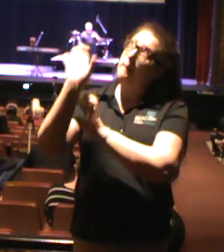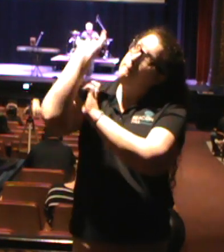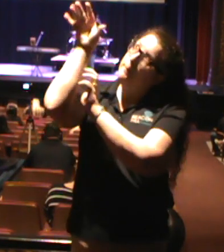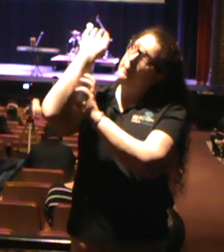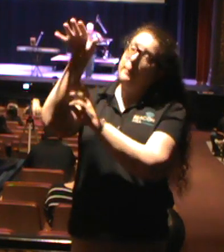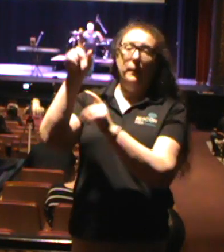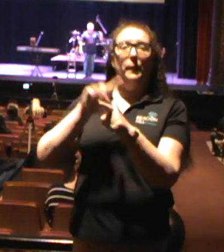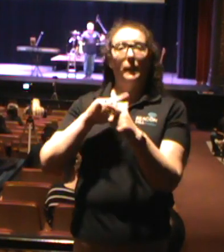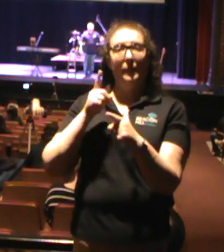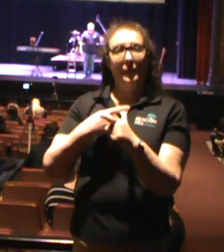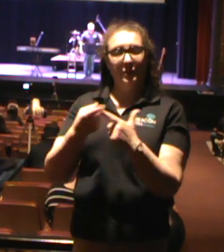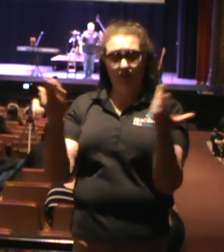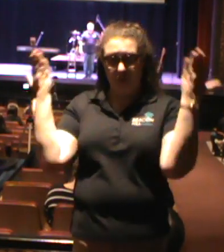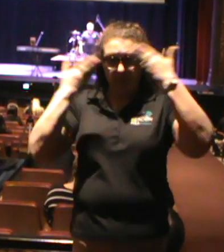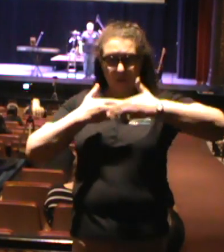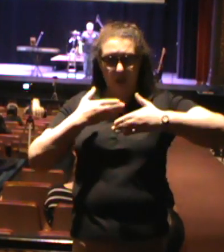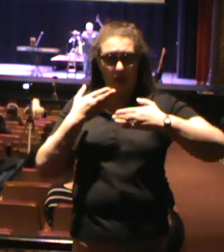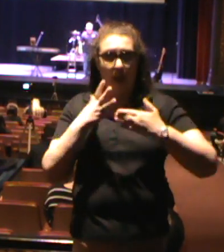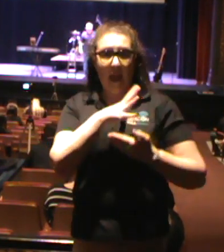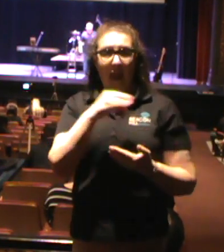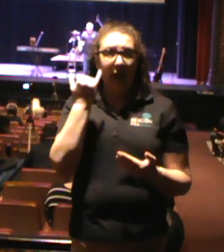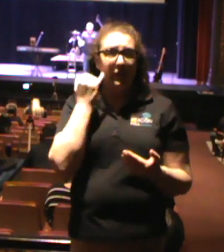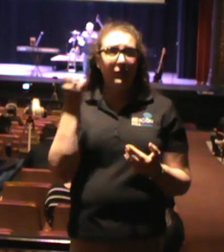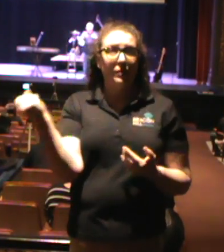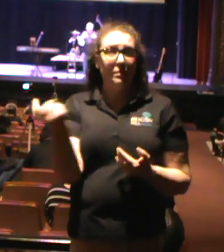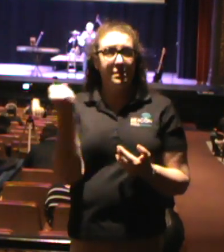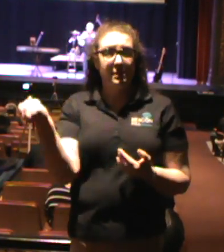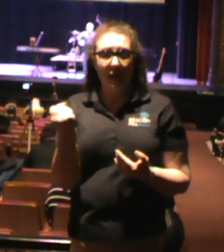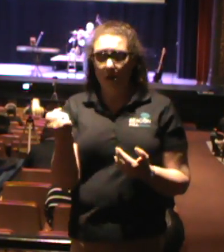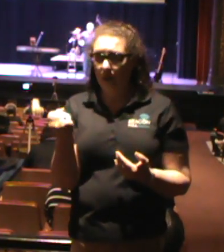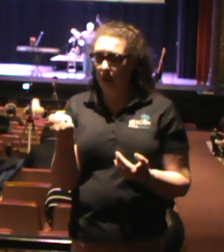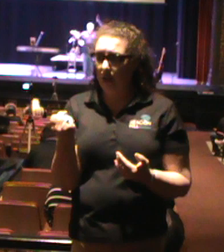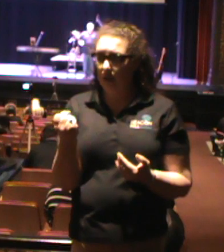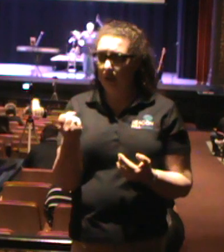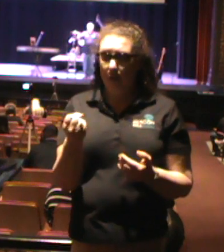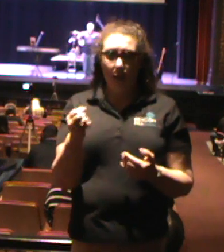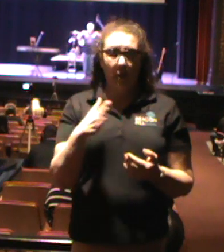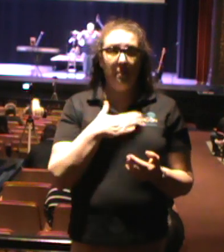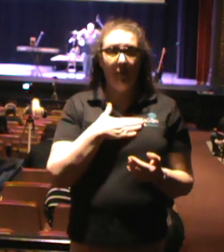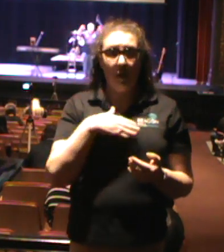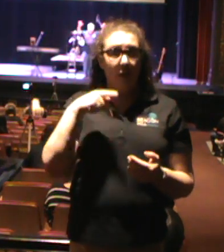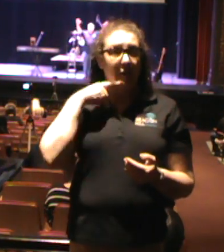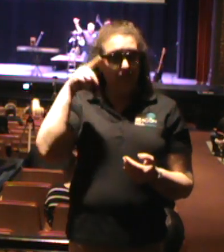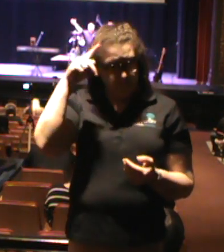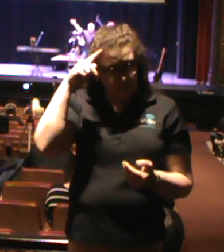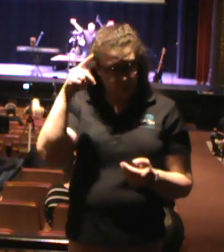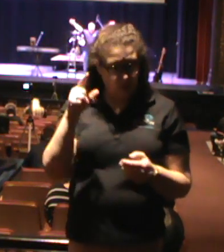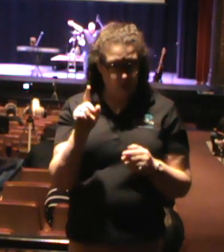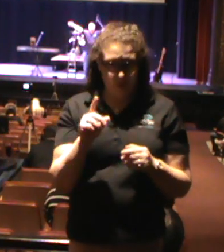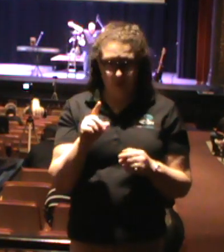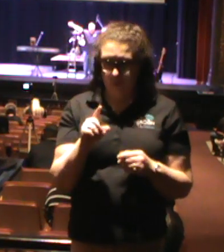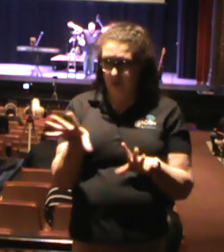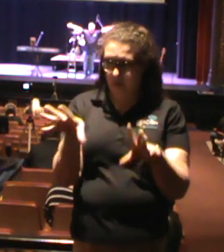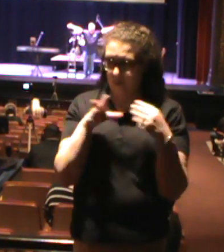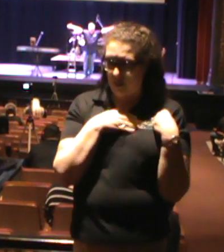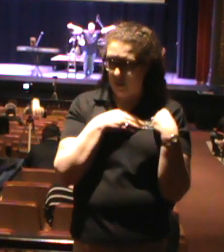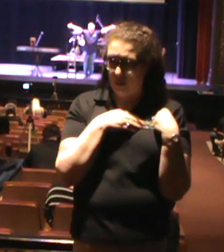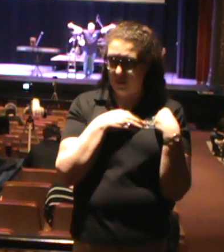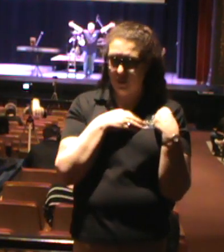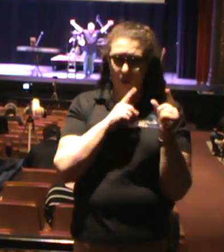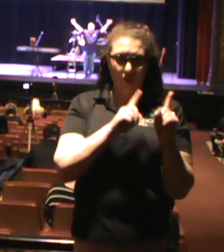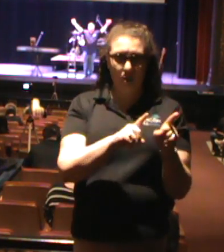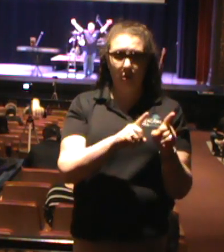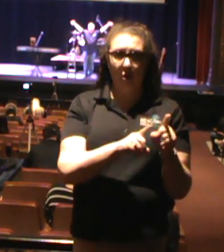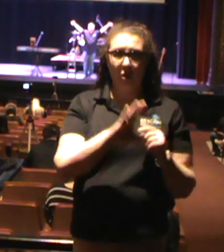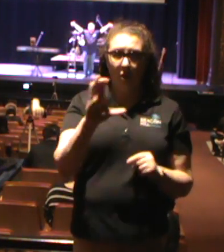and we were extremely blessed, my parents would take me down to the amusement park of all amusement parks and playgrounds in Colonia